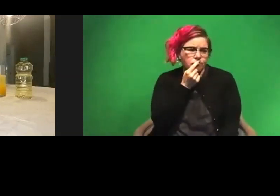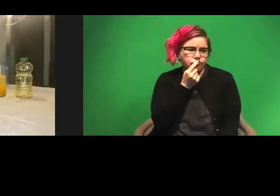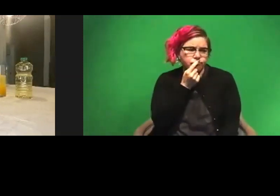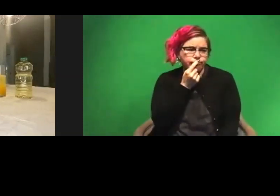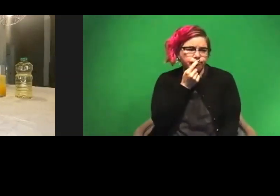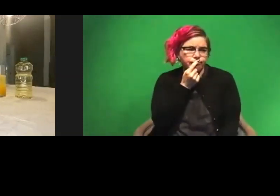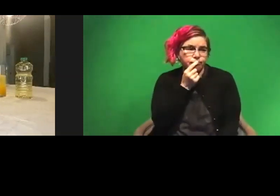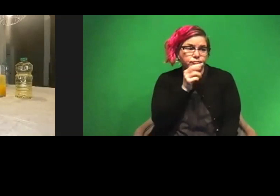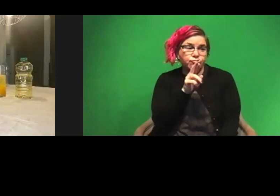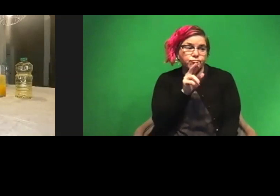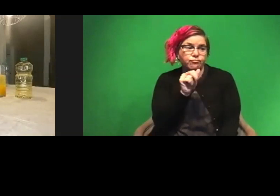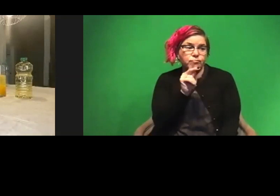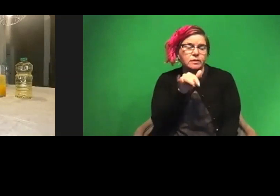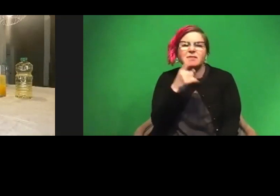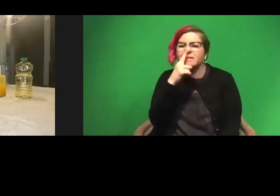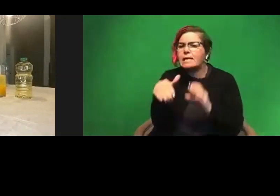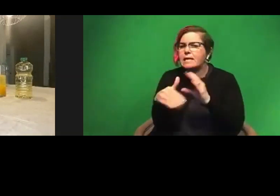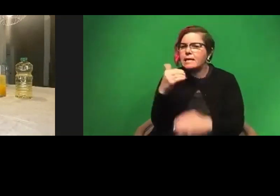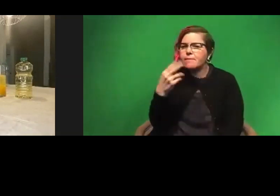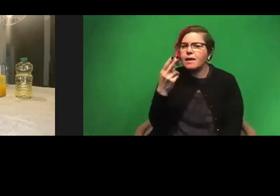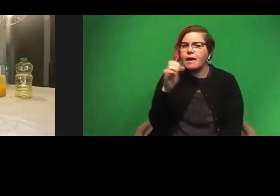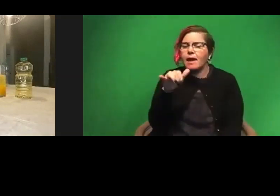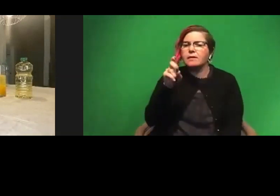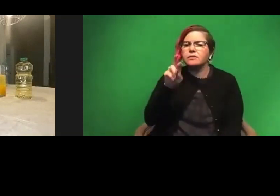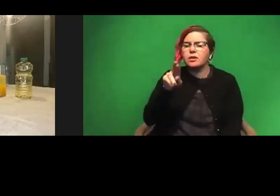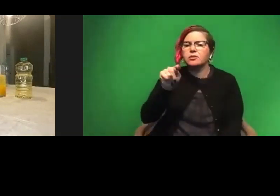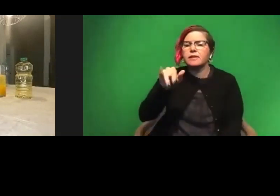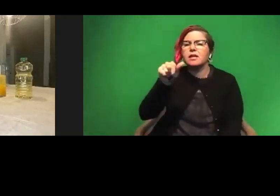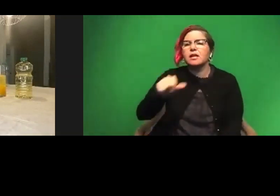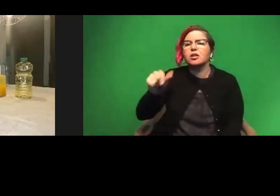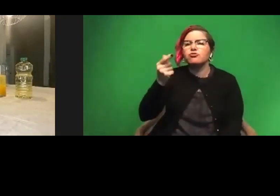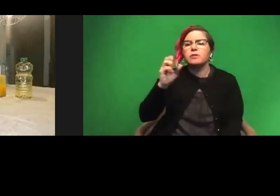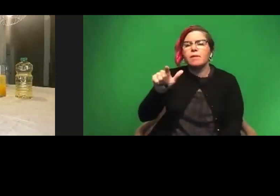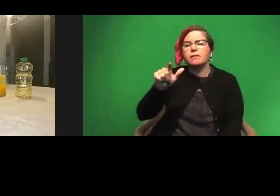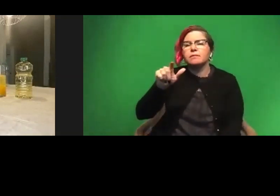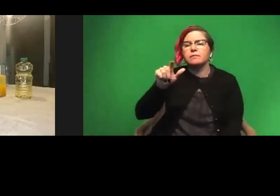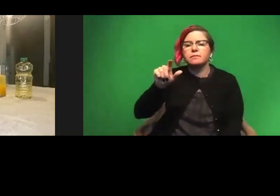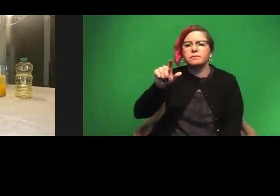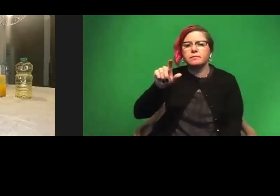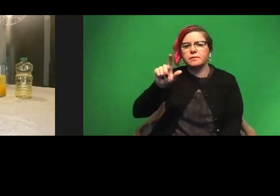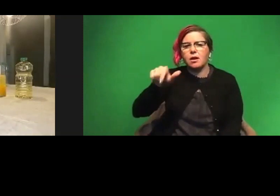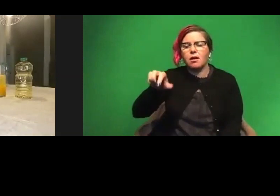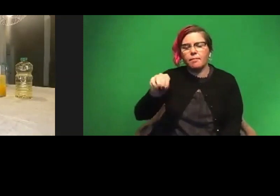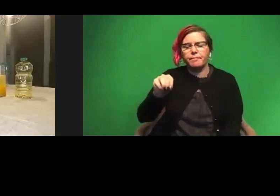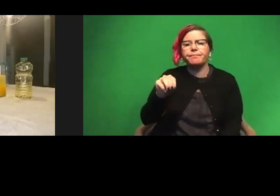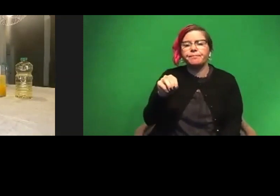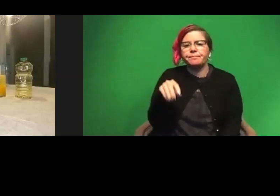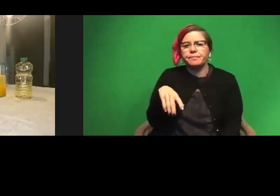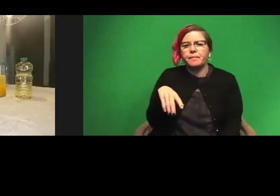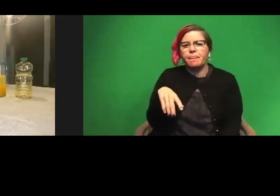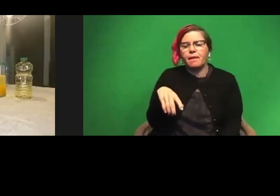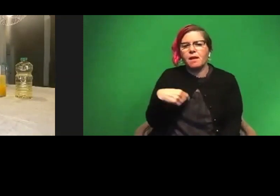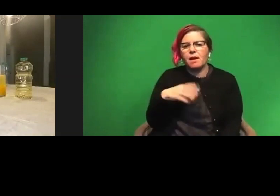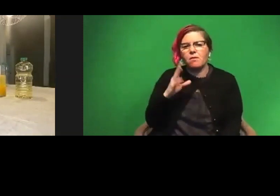Randy, can you email me at heydrtay at gmail.com, H-E-Y-D-R-T-A-Y at gmail.com.